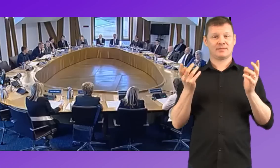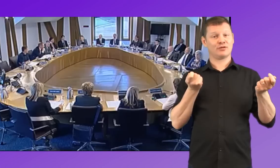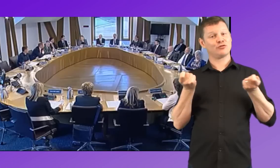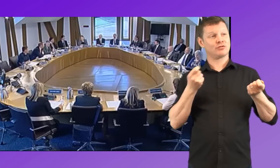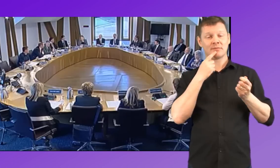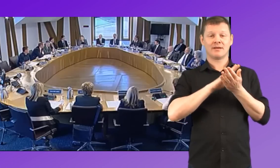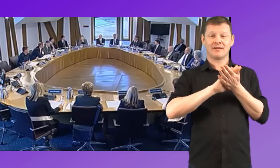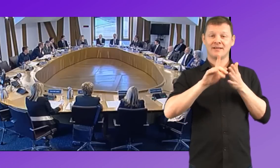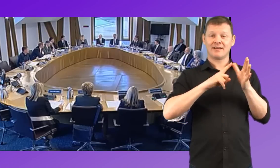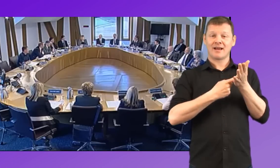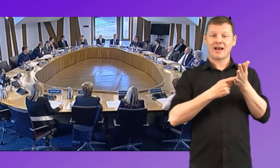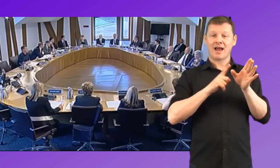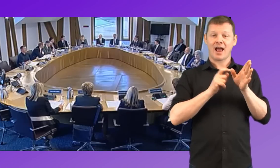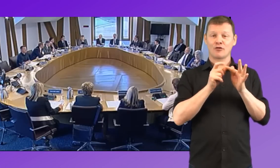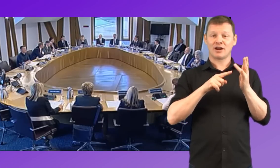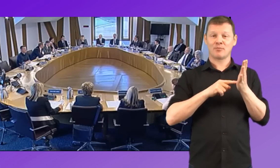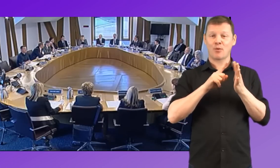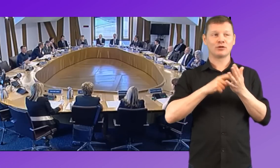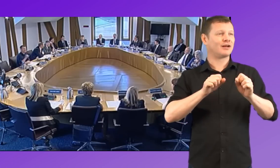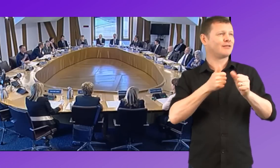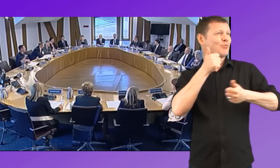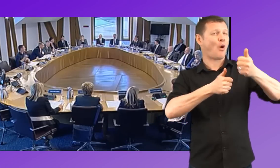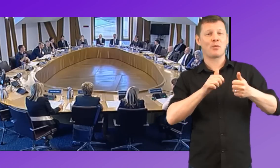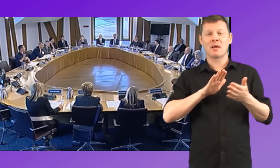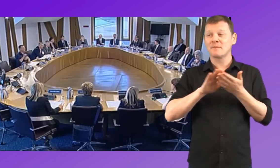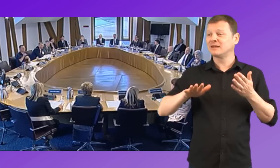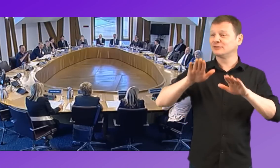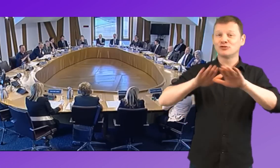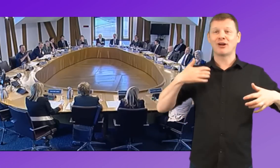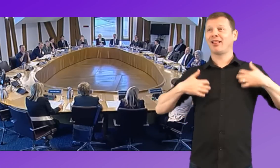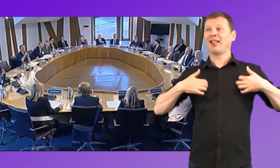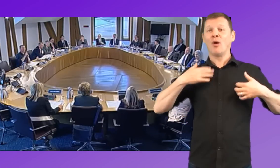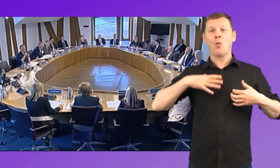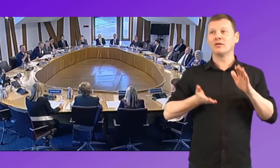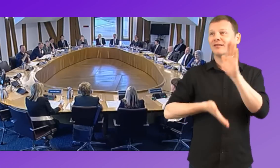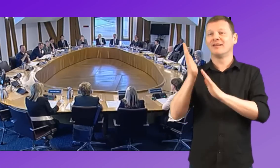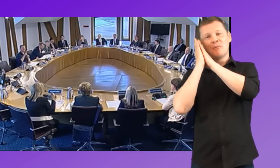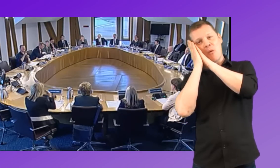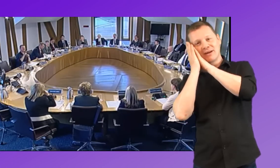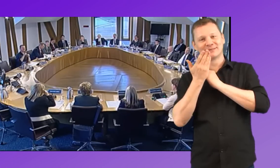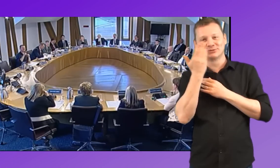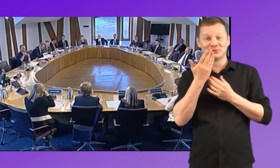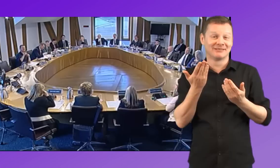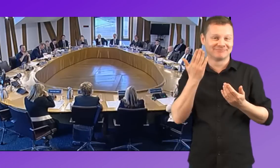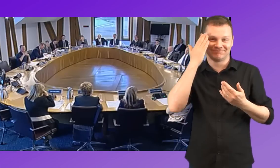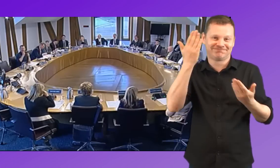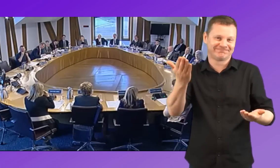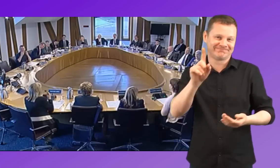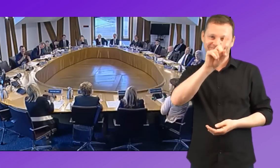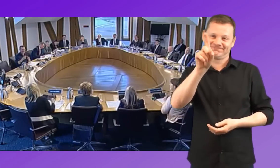Perhaps the Harry Potter books have made boarding more attractive to 21st century parents. I don't know, but...